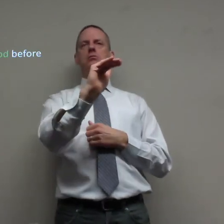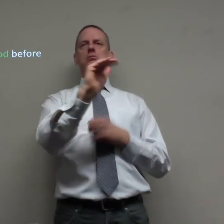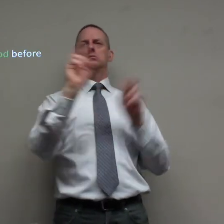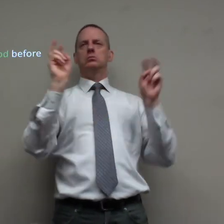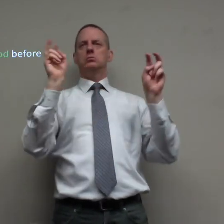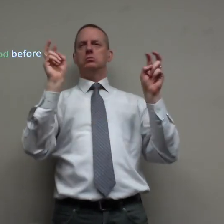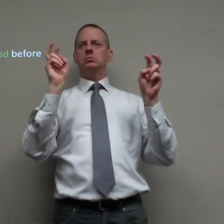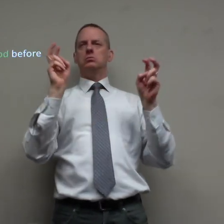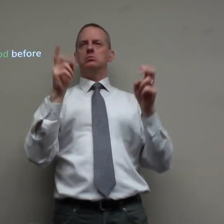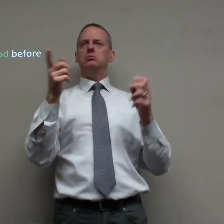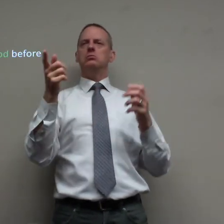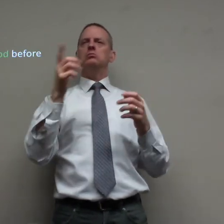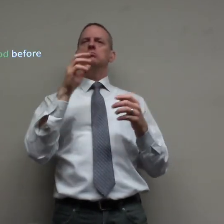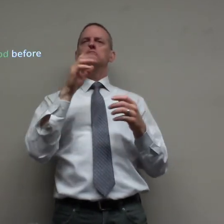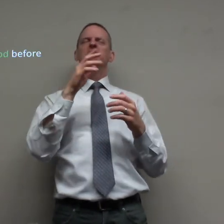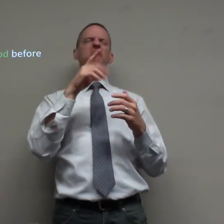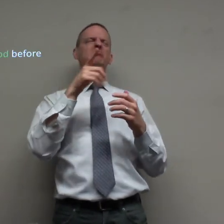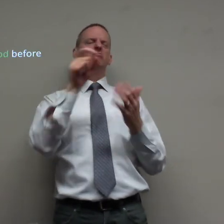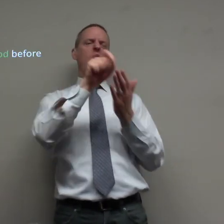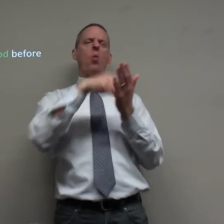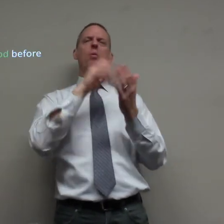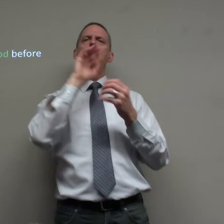oh I kissed dating goodbye he's a writer